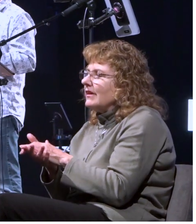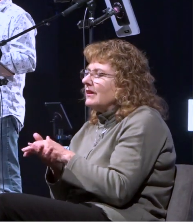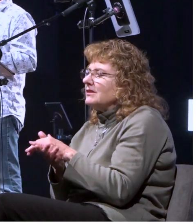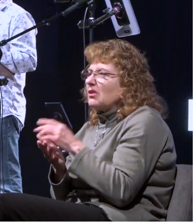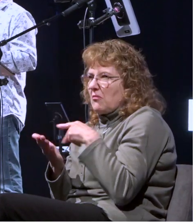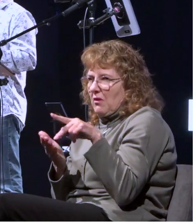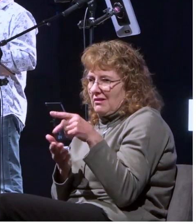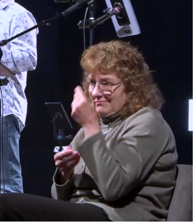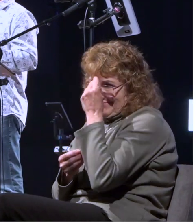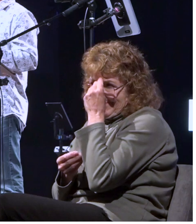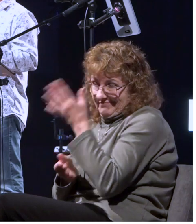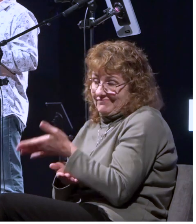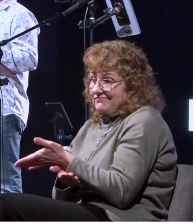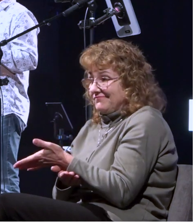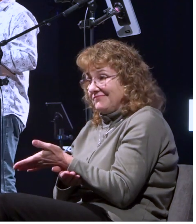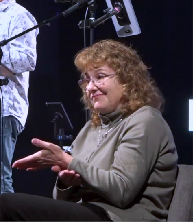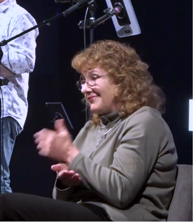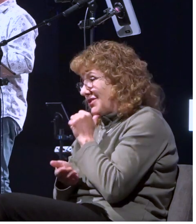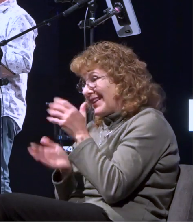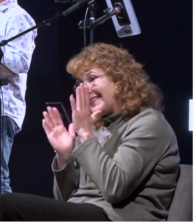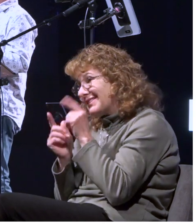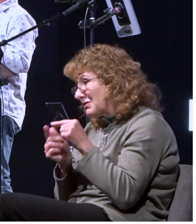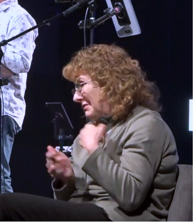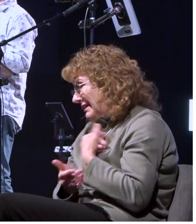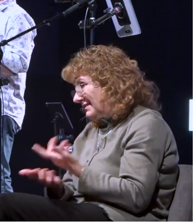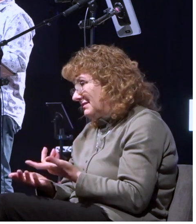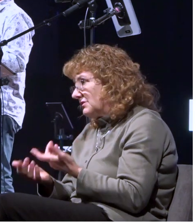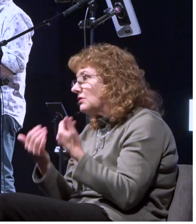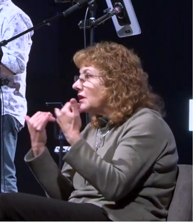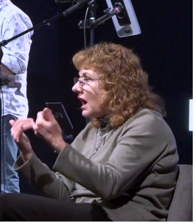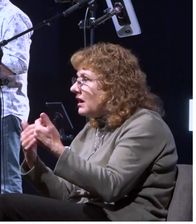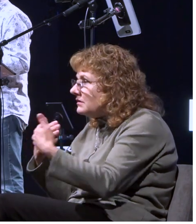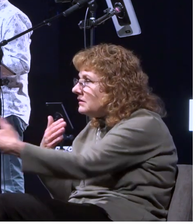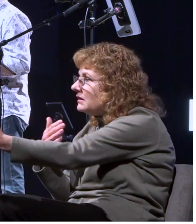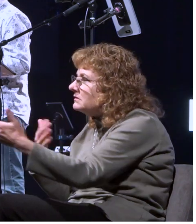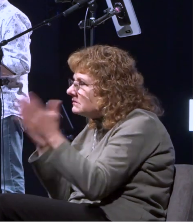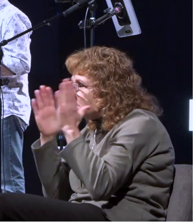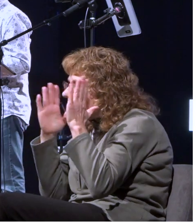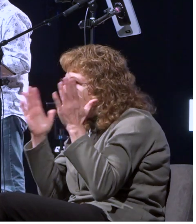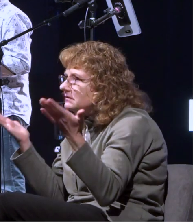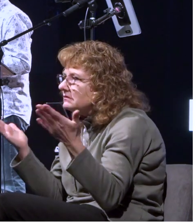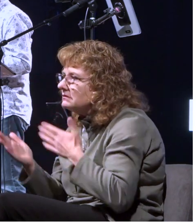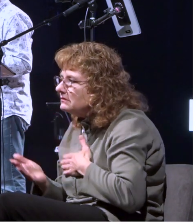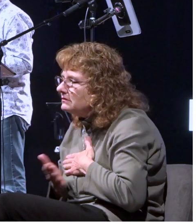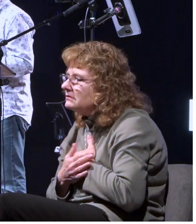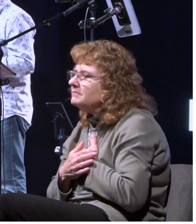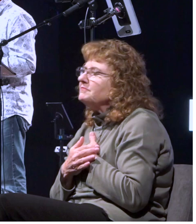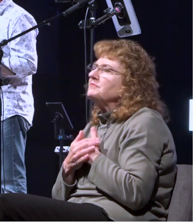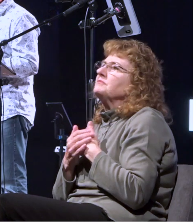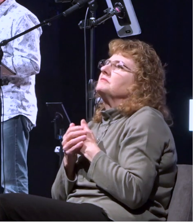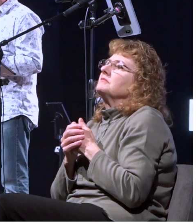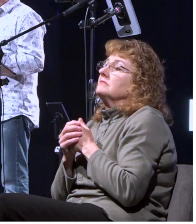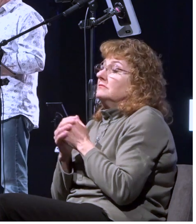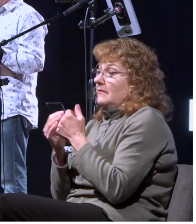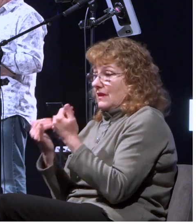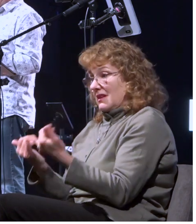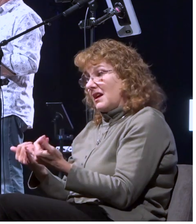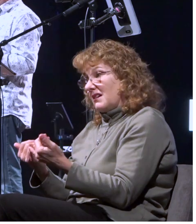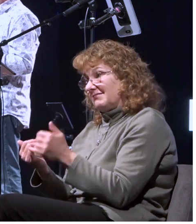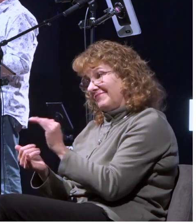saying hey you didn't listen to me then listen to me now right uh and he says now i urge you verse 22